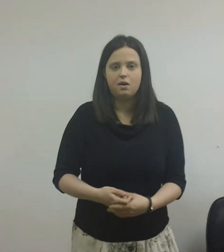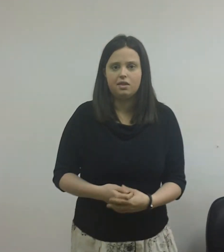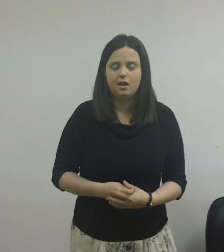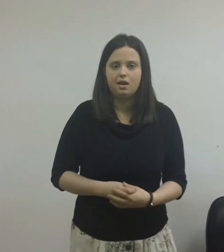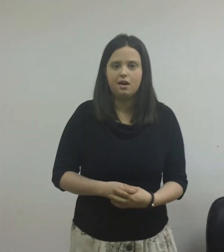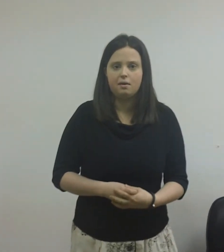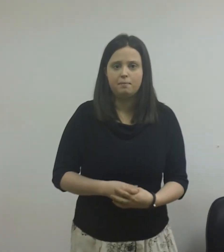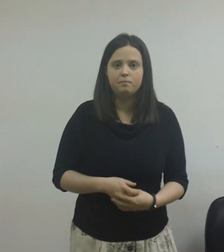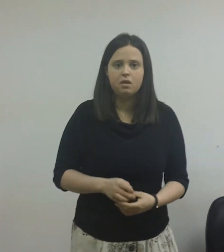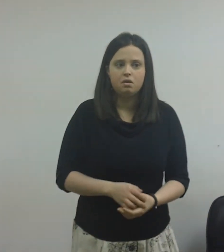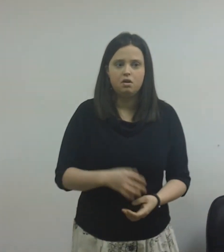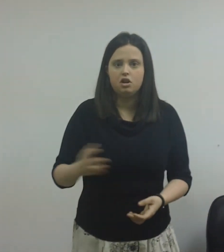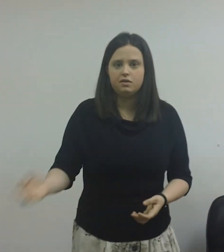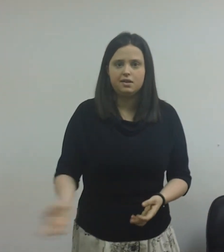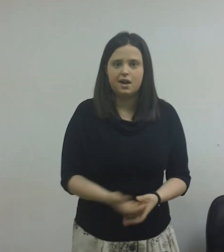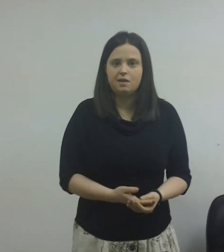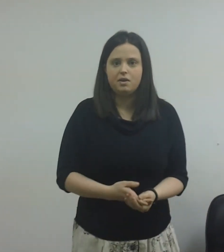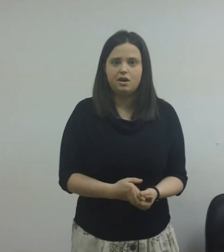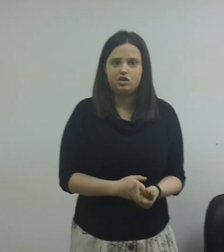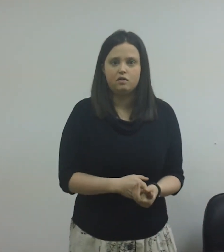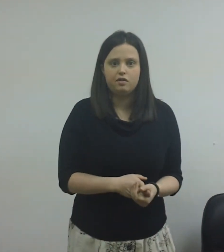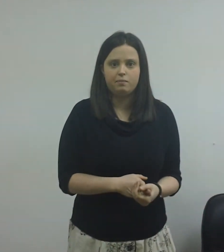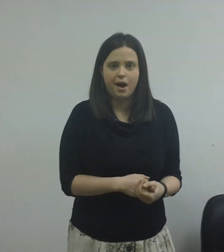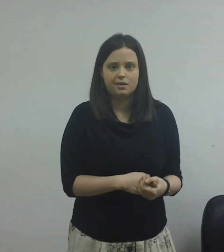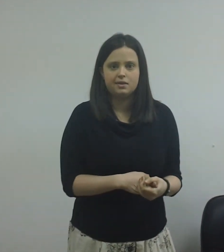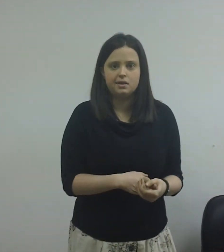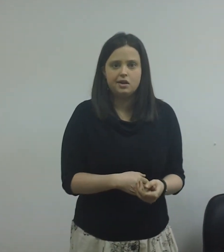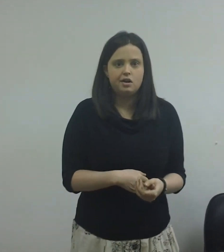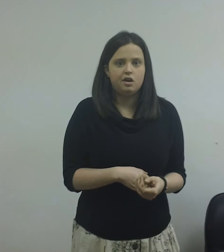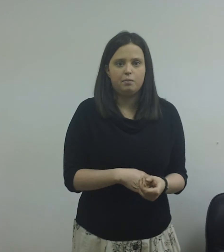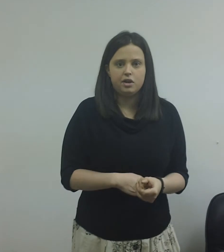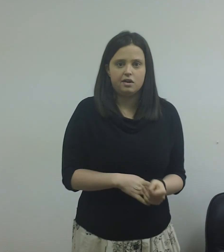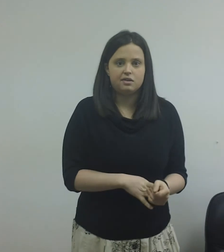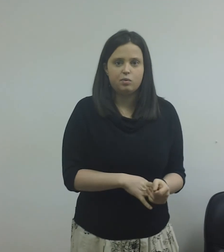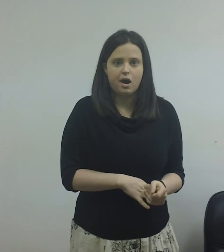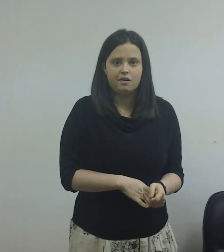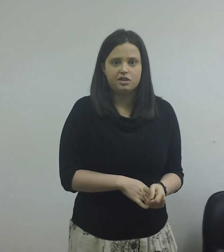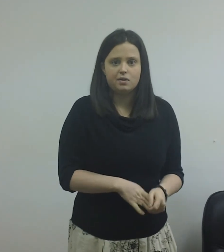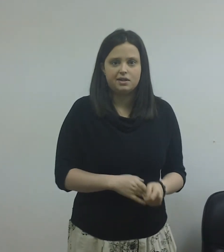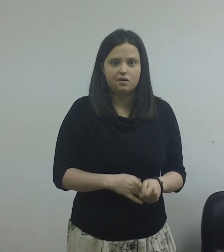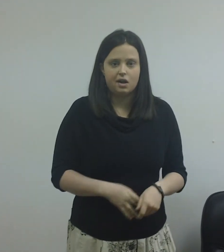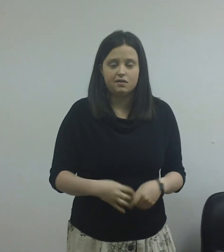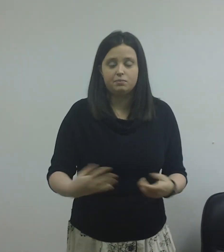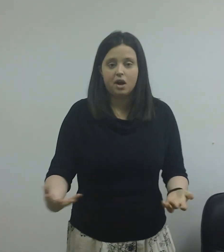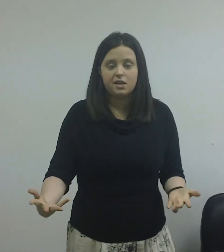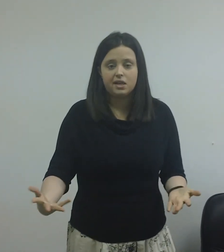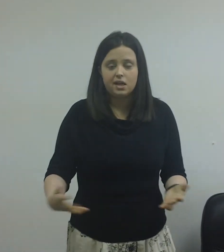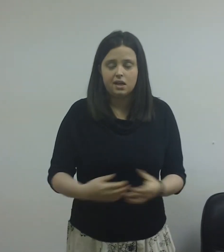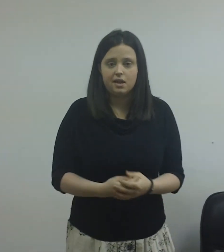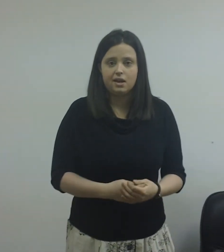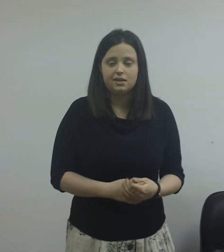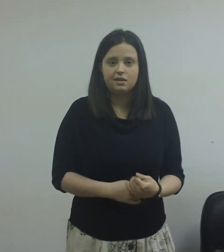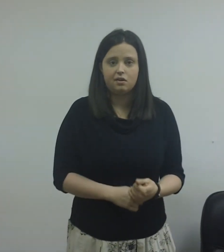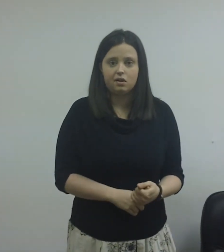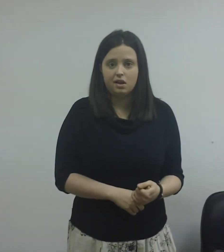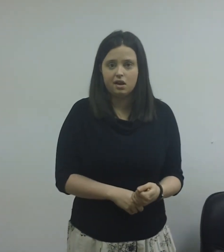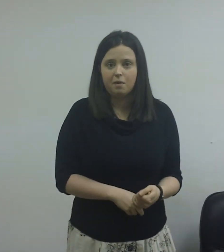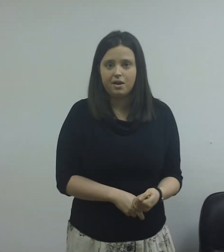And so I think it's kind of been an issue for the past couple years as well, and so it's still kind of surprising that it's still coming